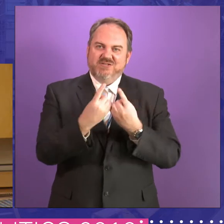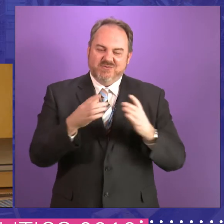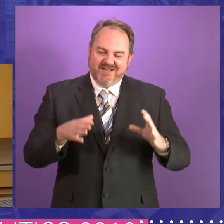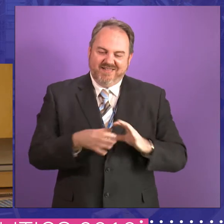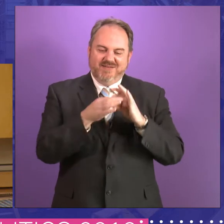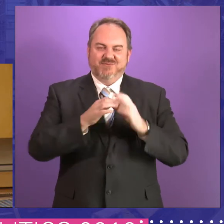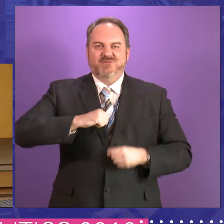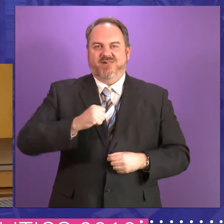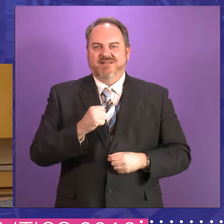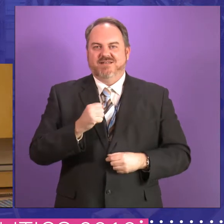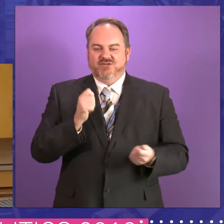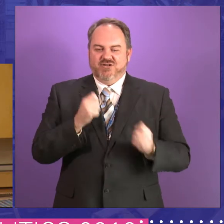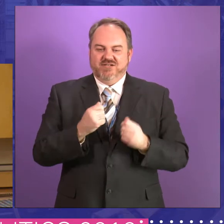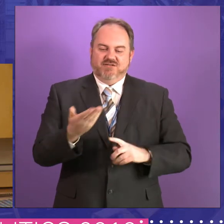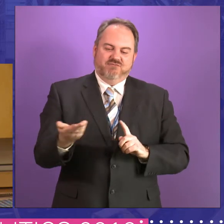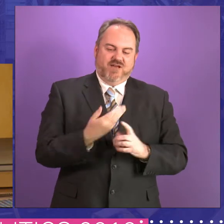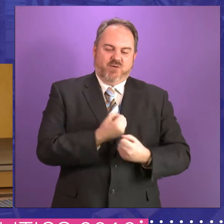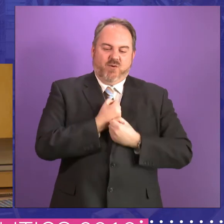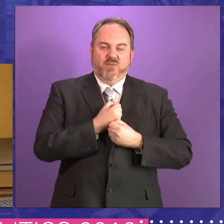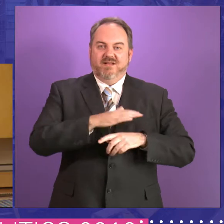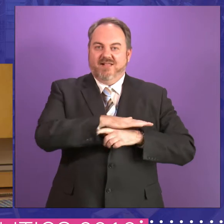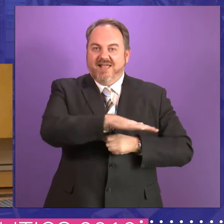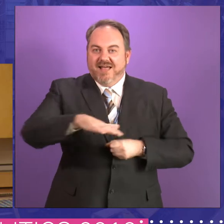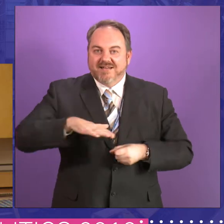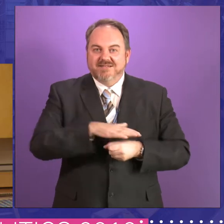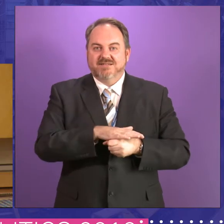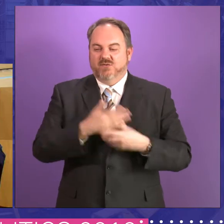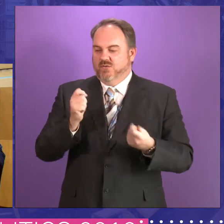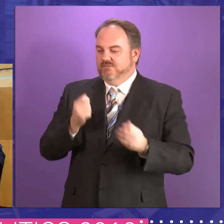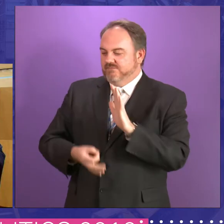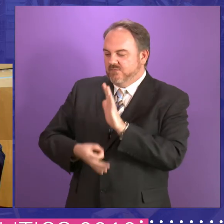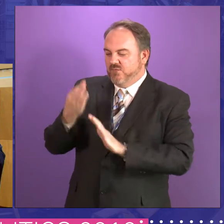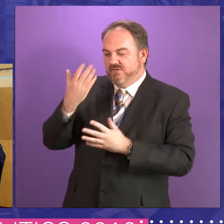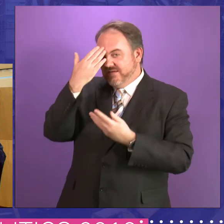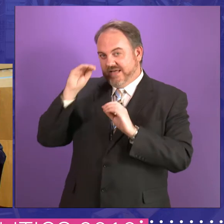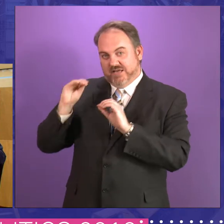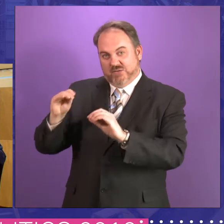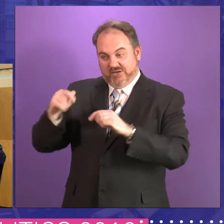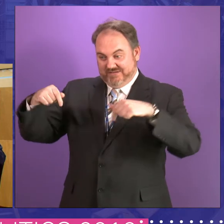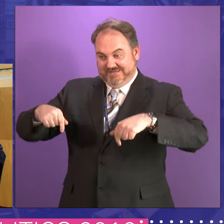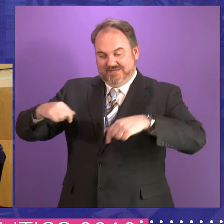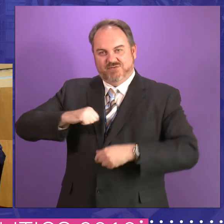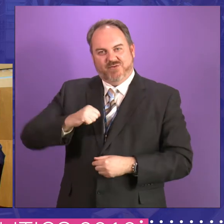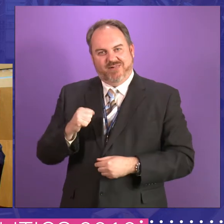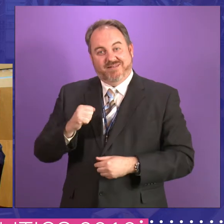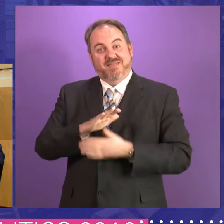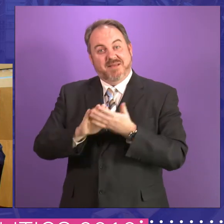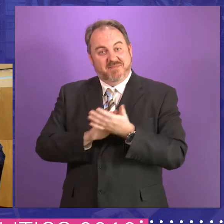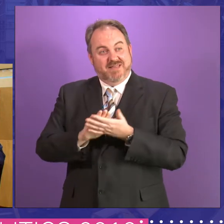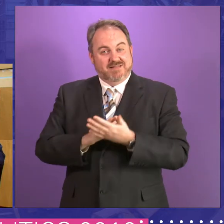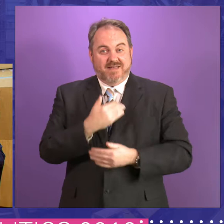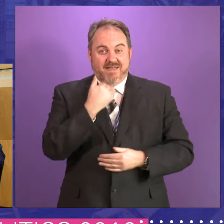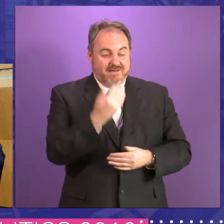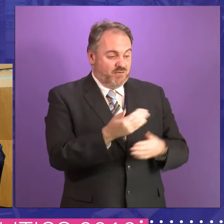reform, whether it be health, whether it be education. And in that sense, I think all everyone from every party